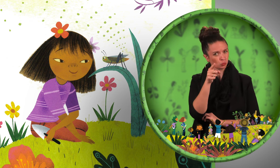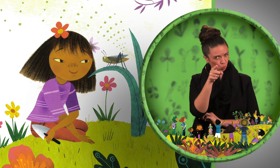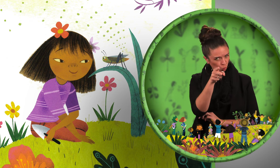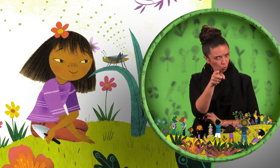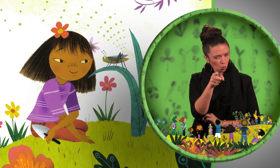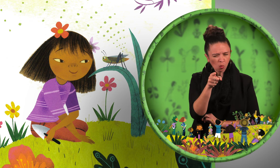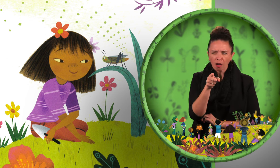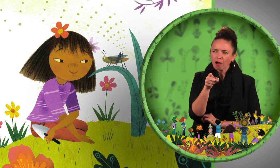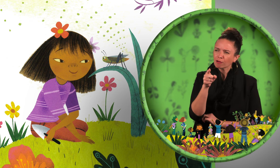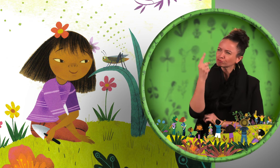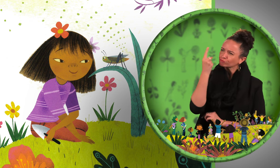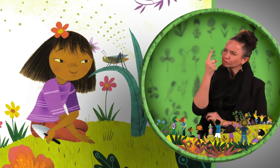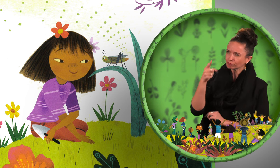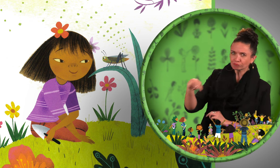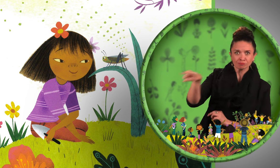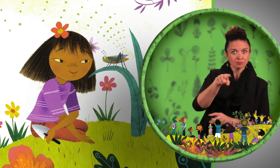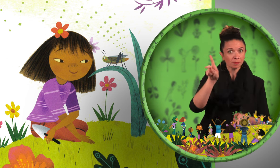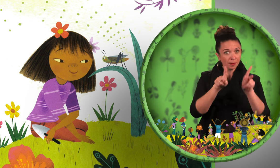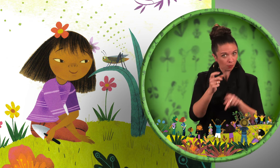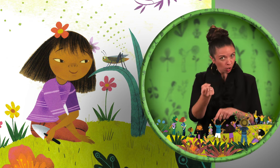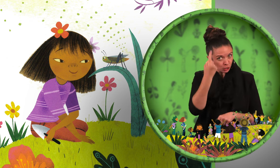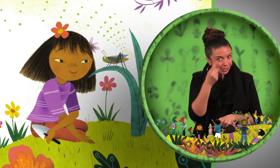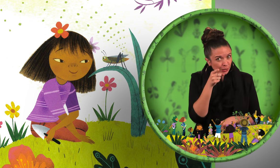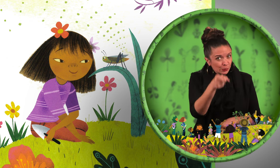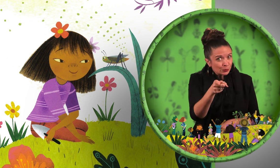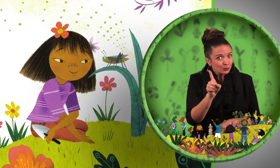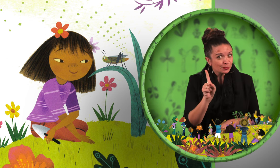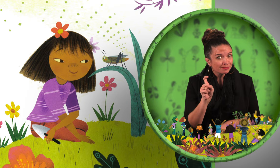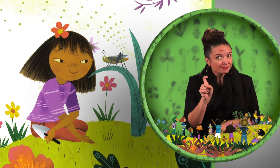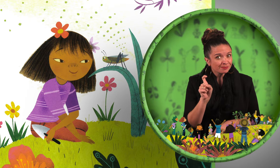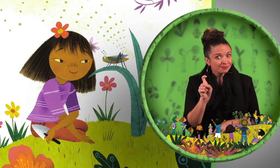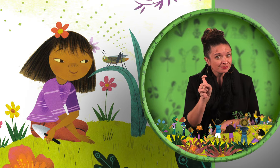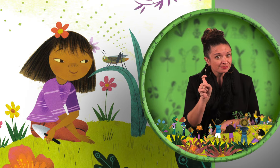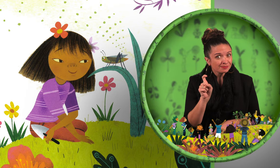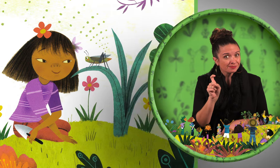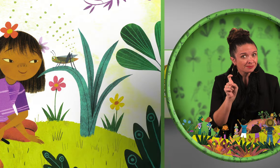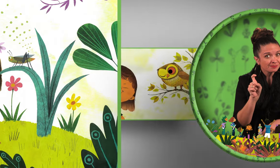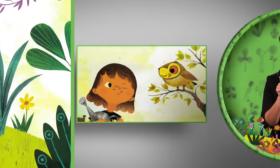Do you ever wonder if people understand you?